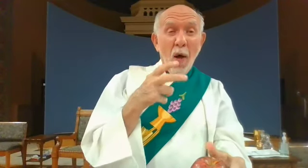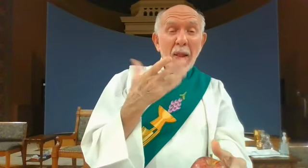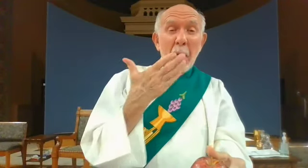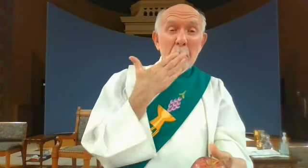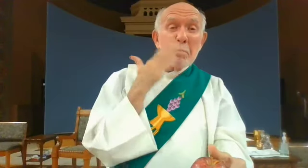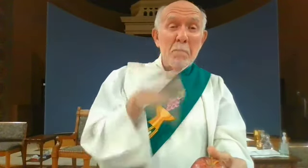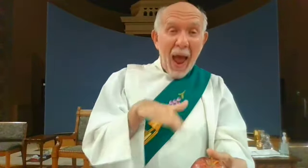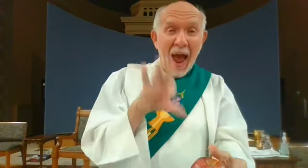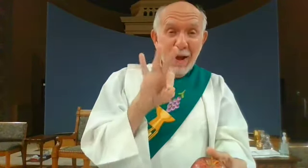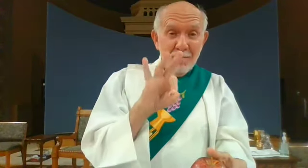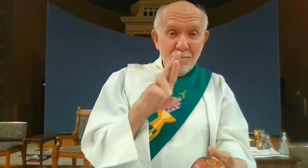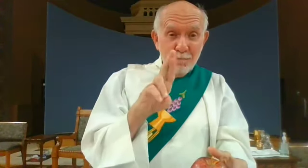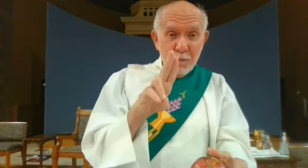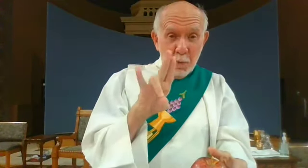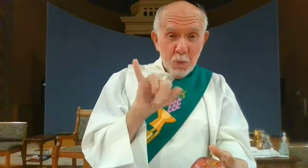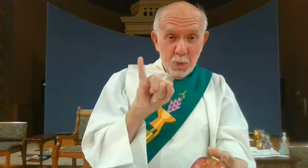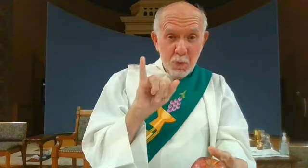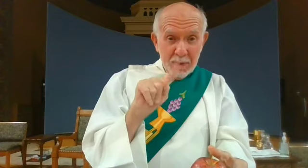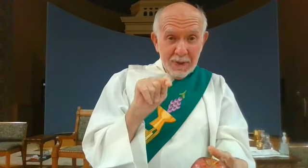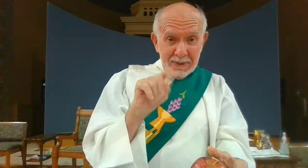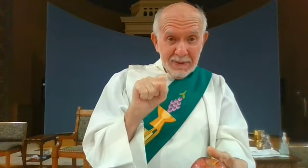these are the bad fruits